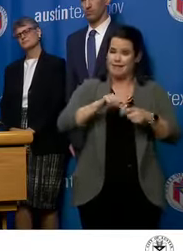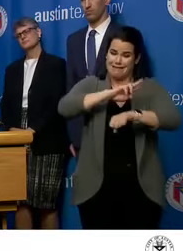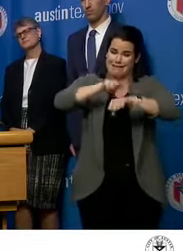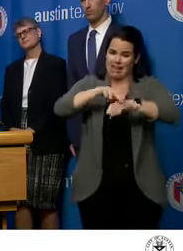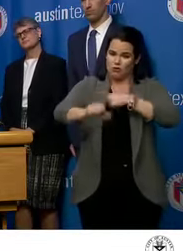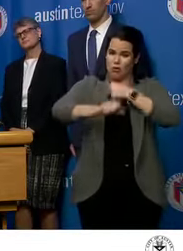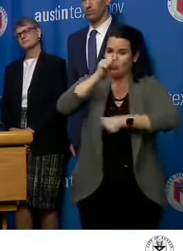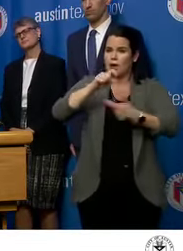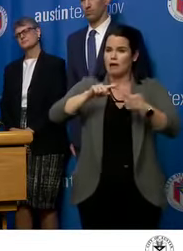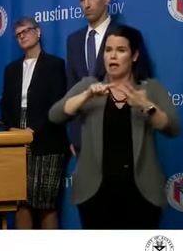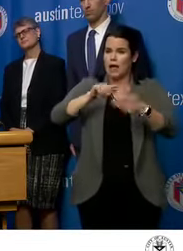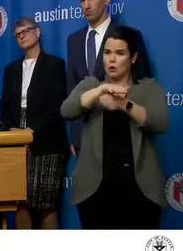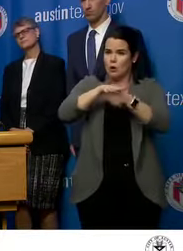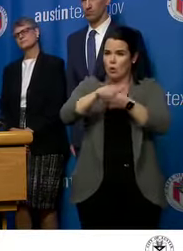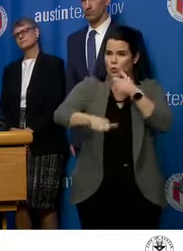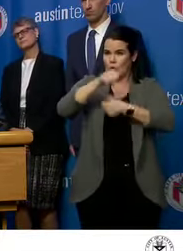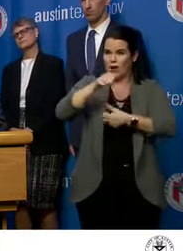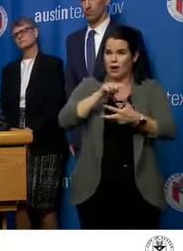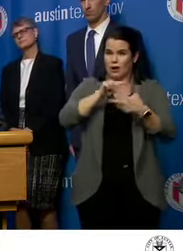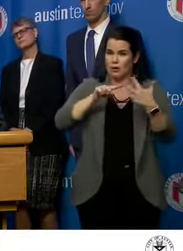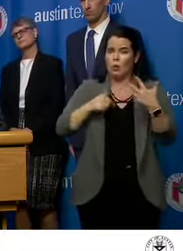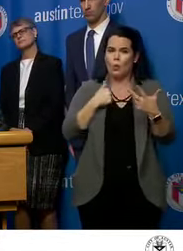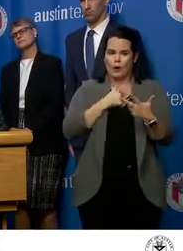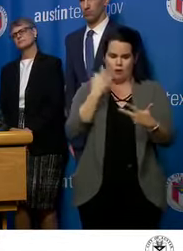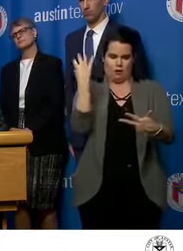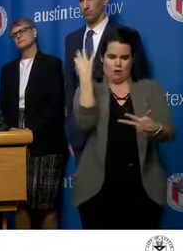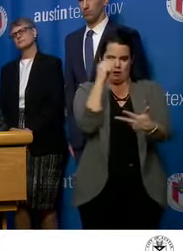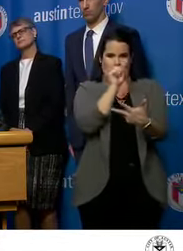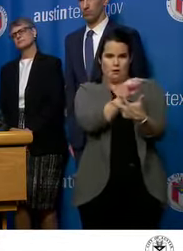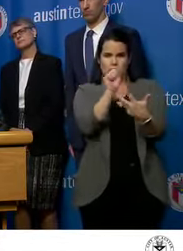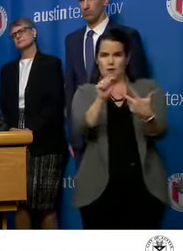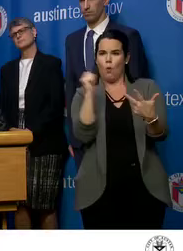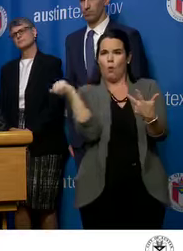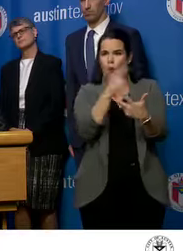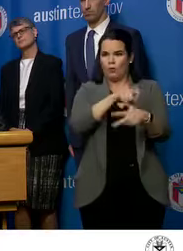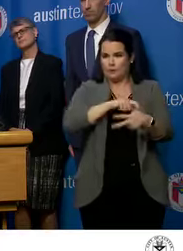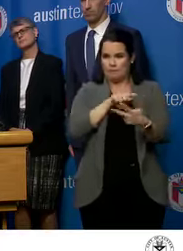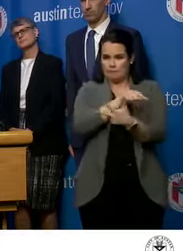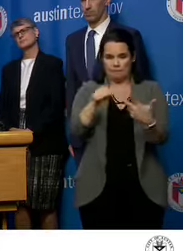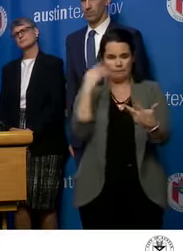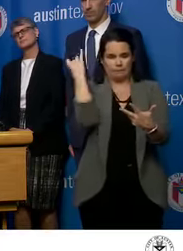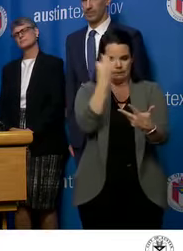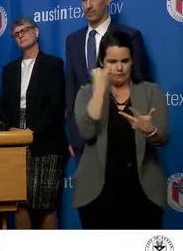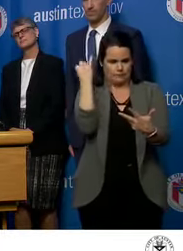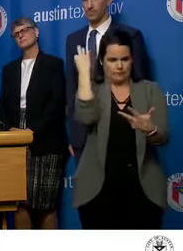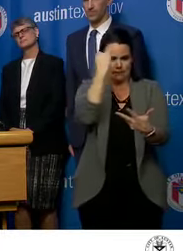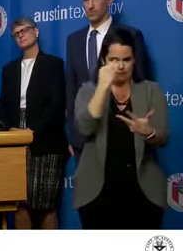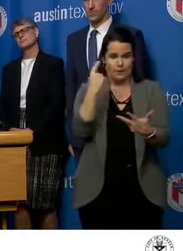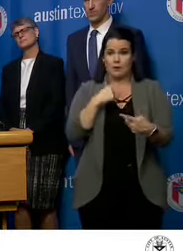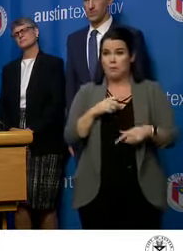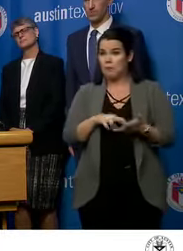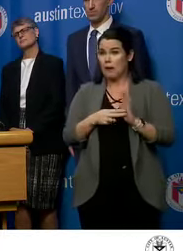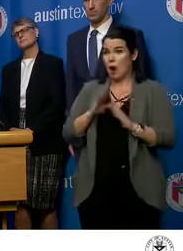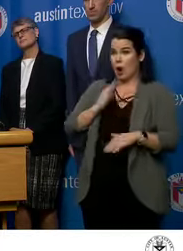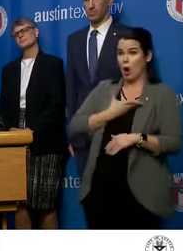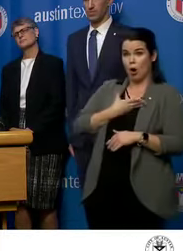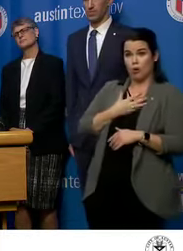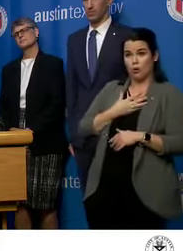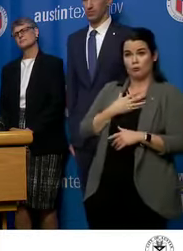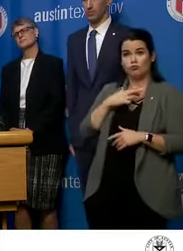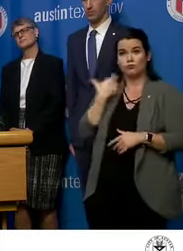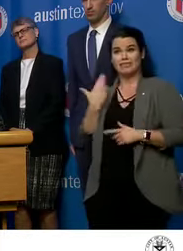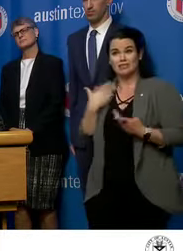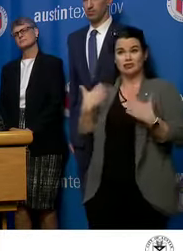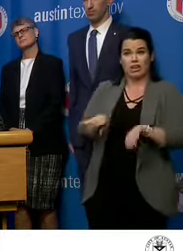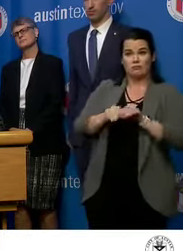our local threat. So those are the dynamics that we're constantly evaluating to determine if the risk changes. and again,